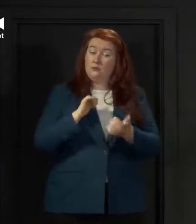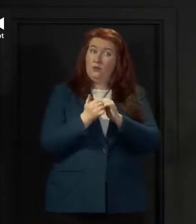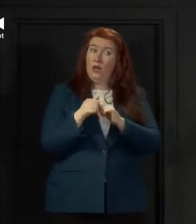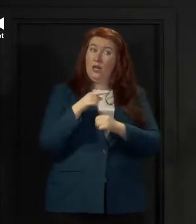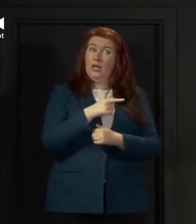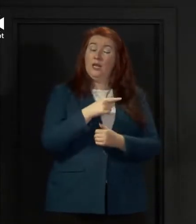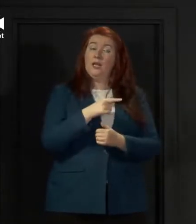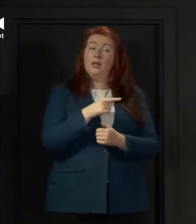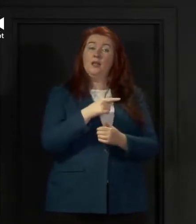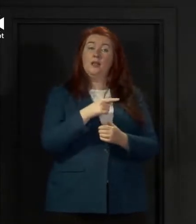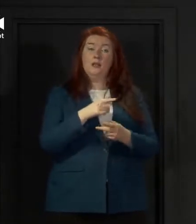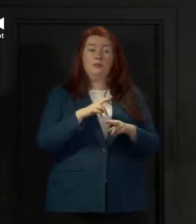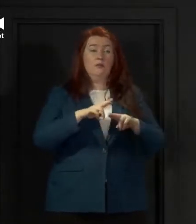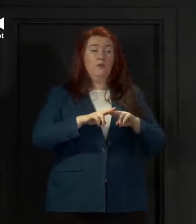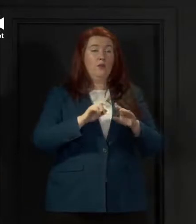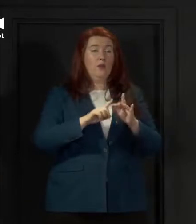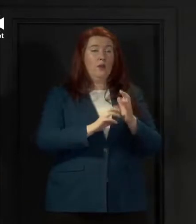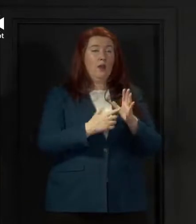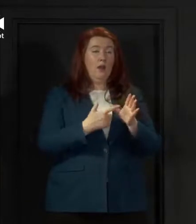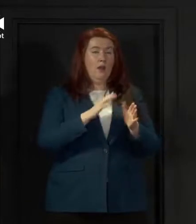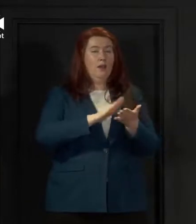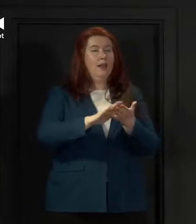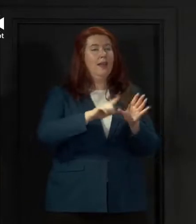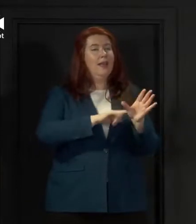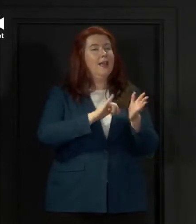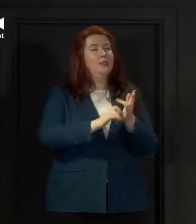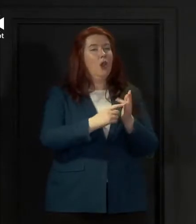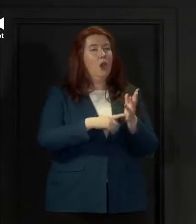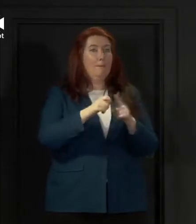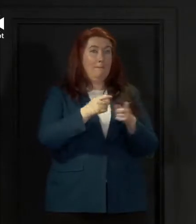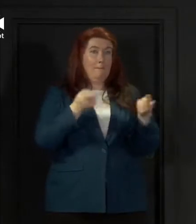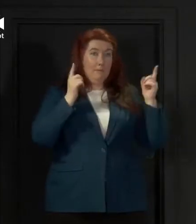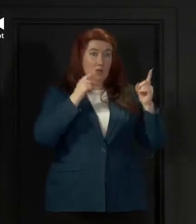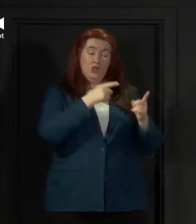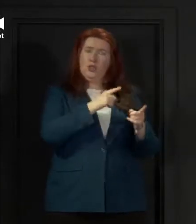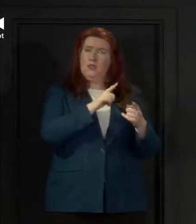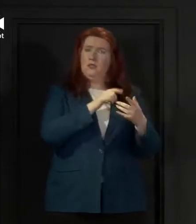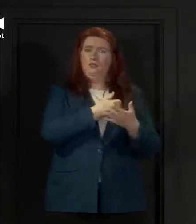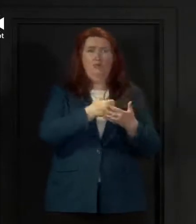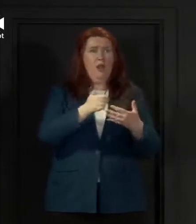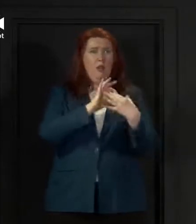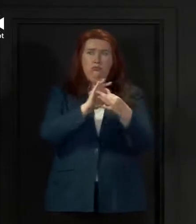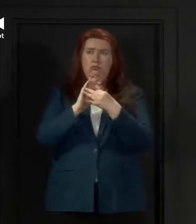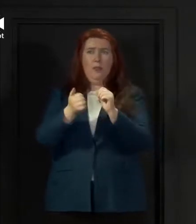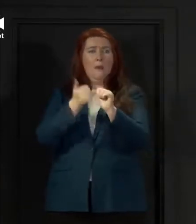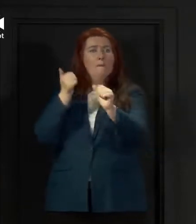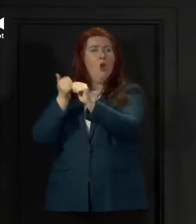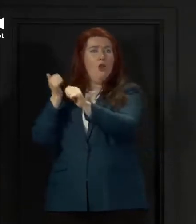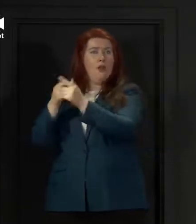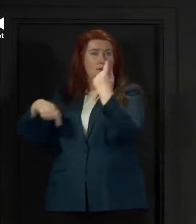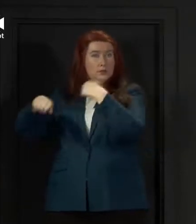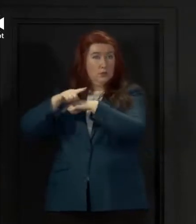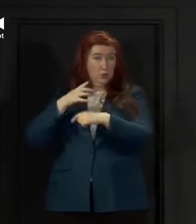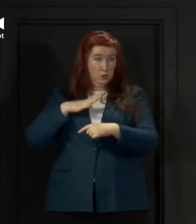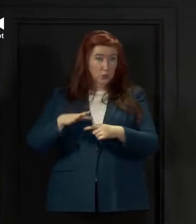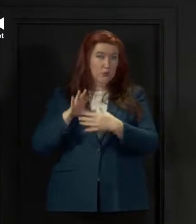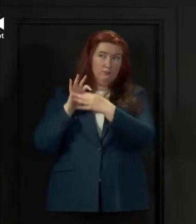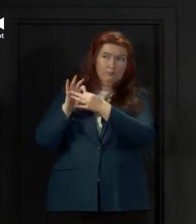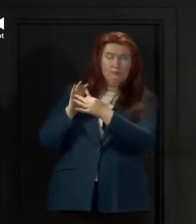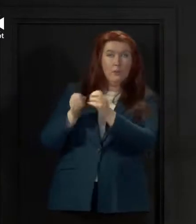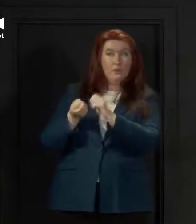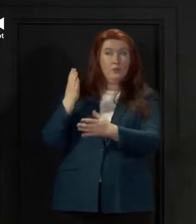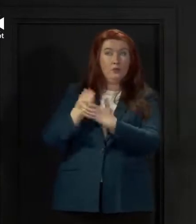Hislop who is our economy secretary is regularly in touch with employers is working with employers to help them understand